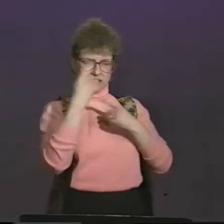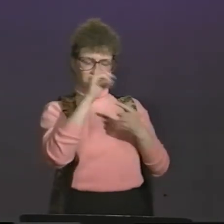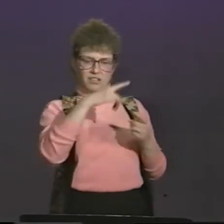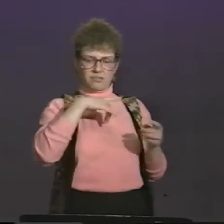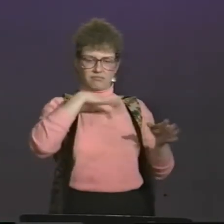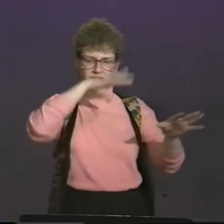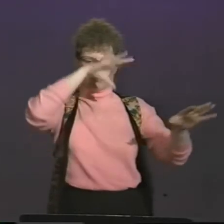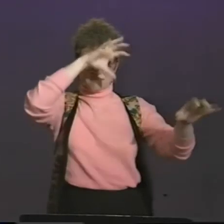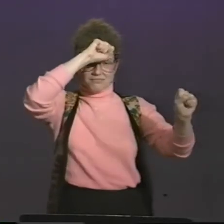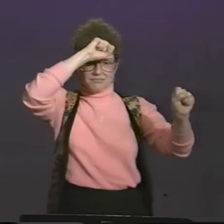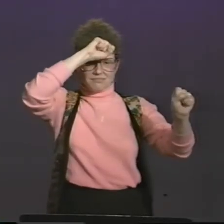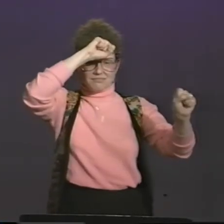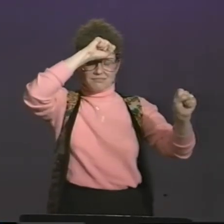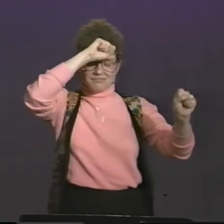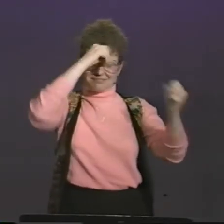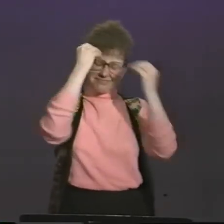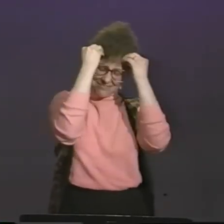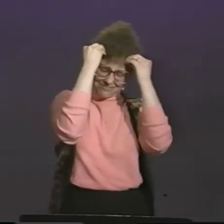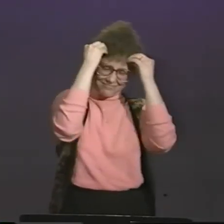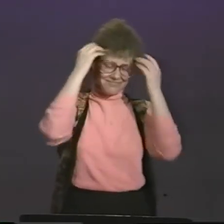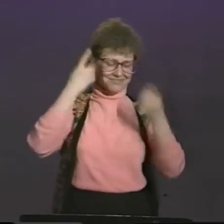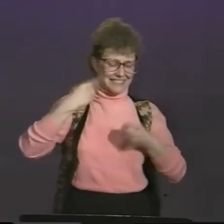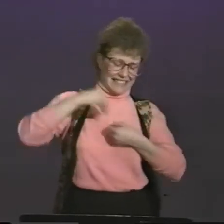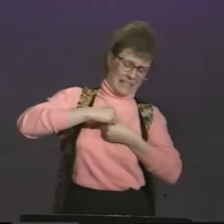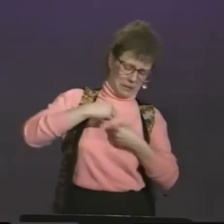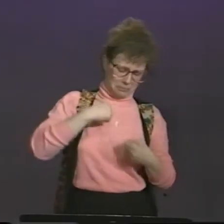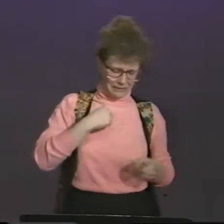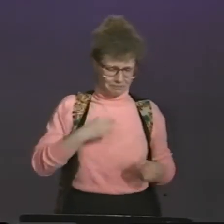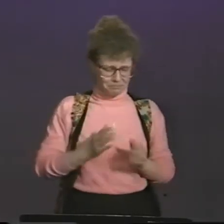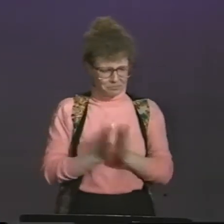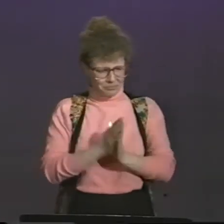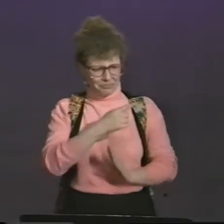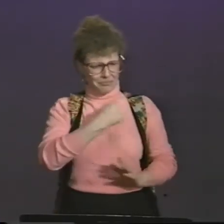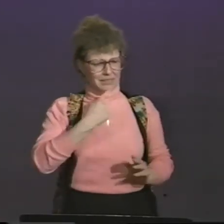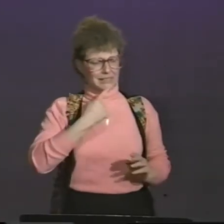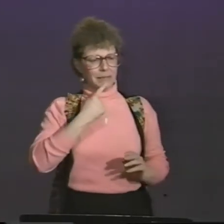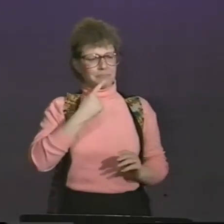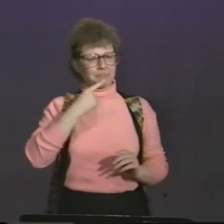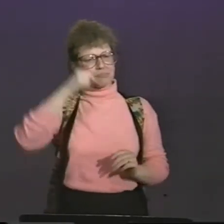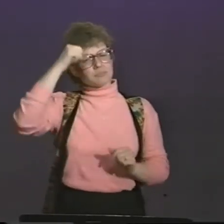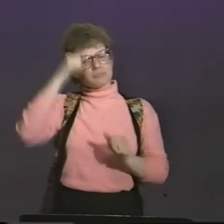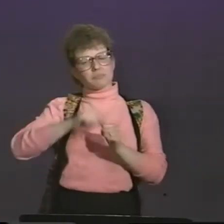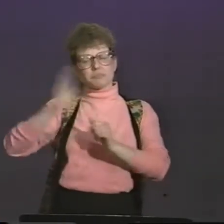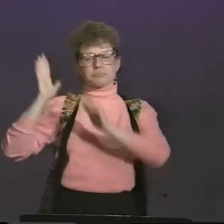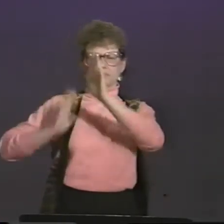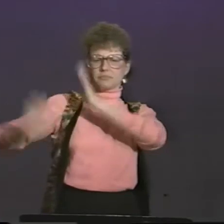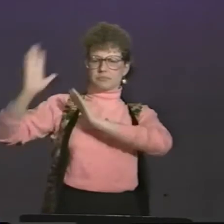tape. But nevertheless, I memorized it, and this poem is in me now. He said,